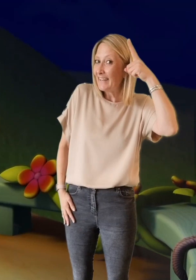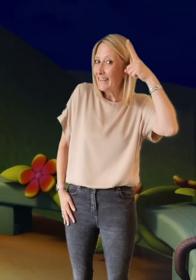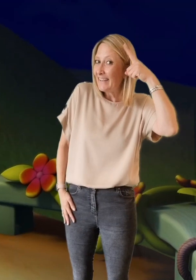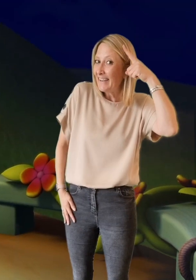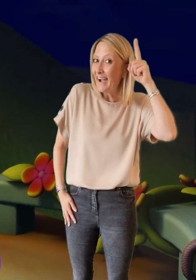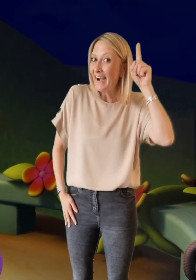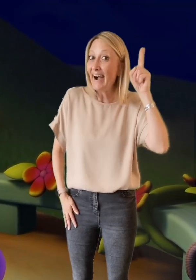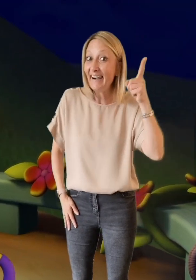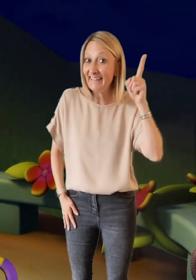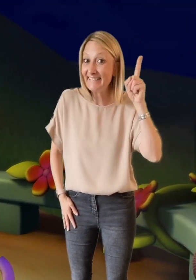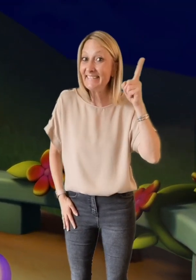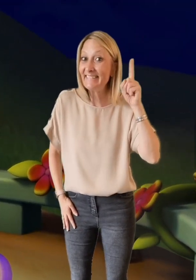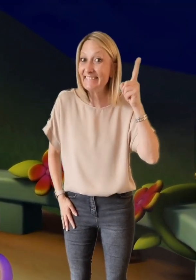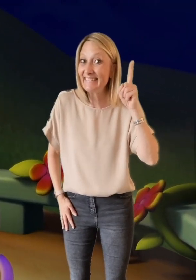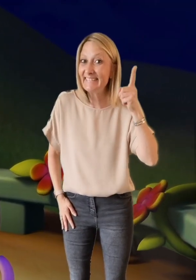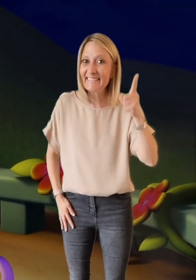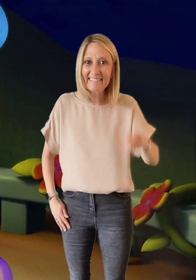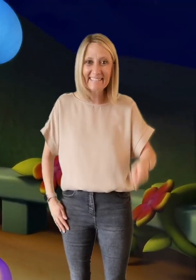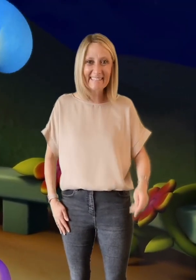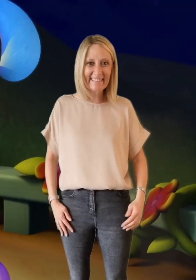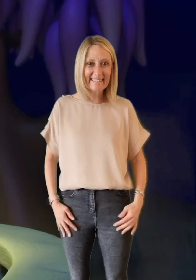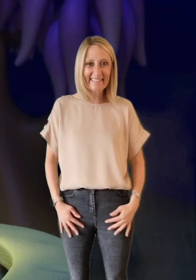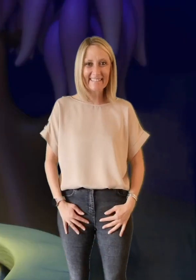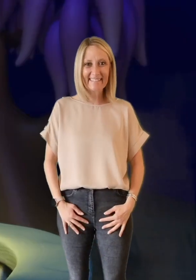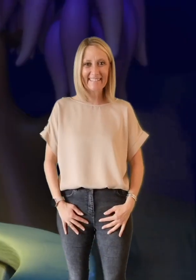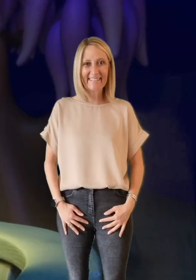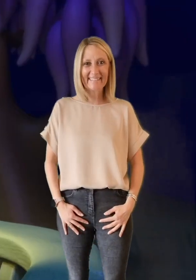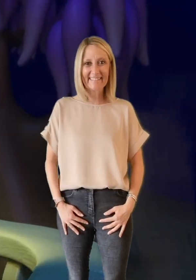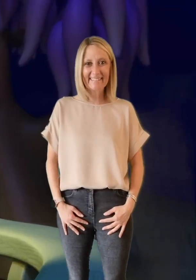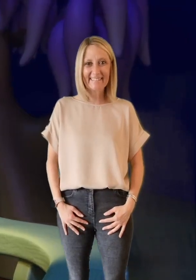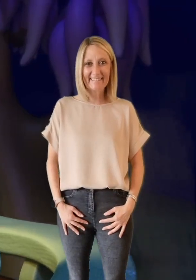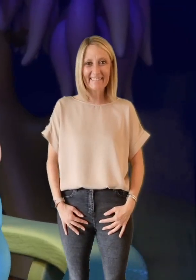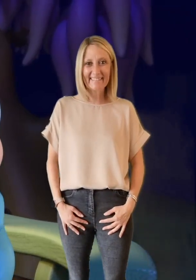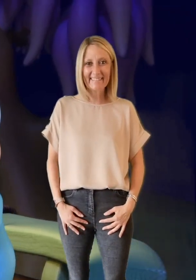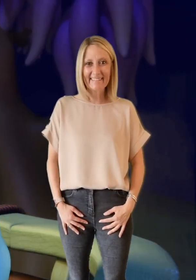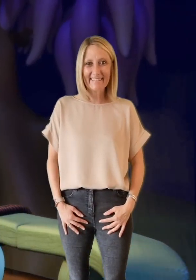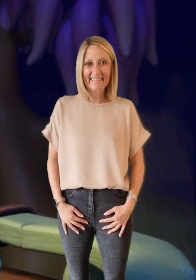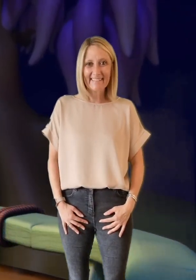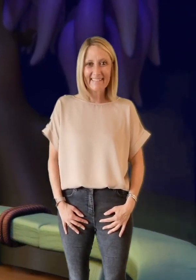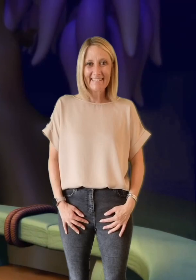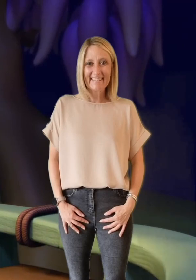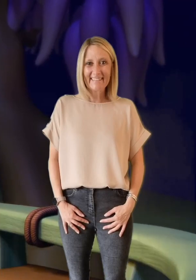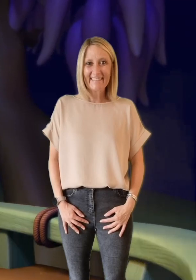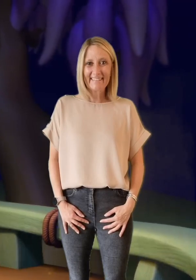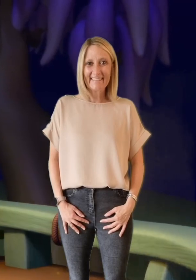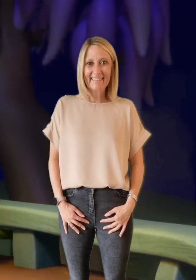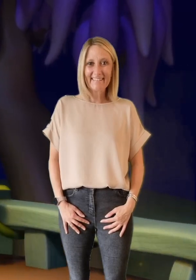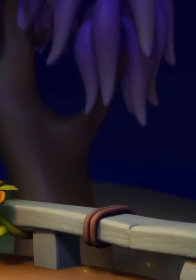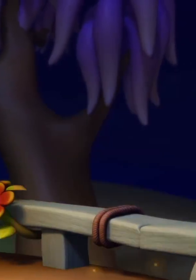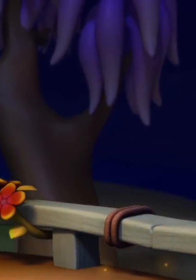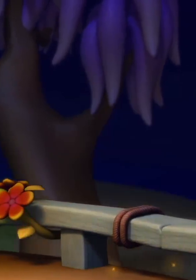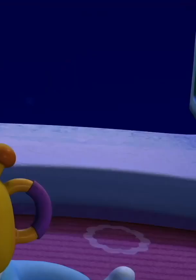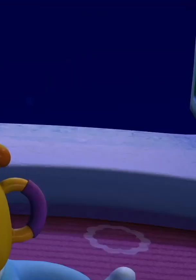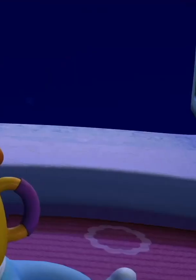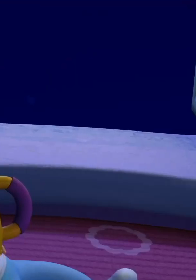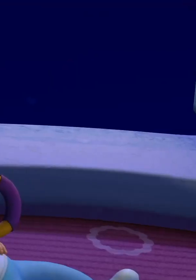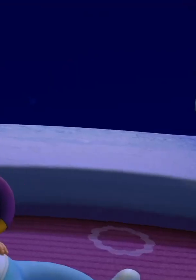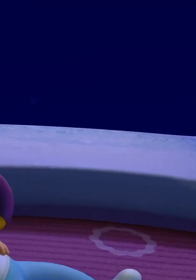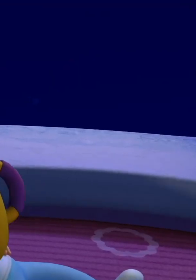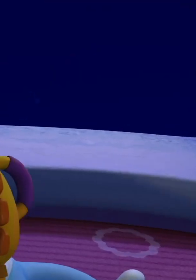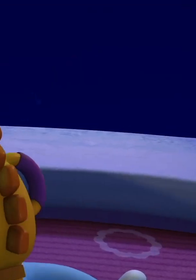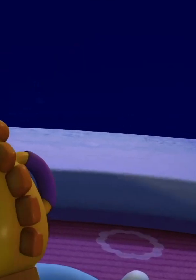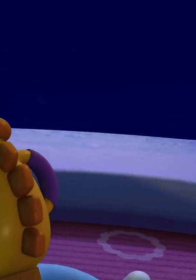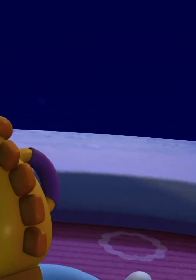wonder what you are how i wonder